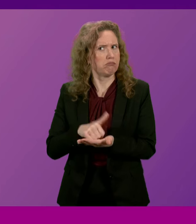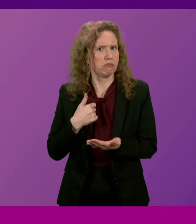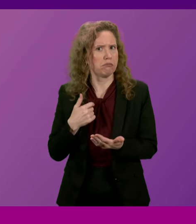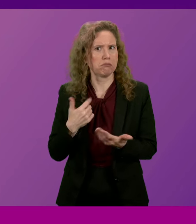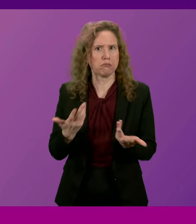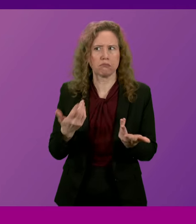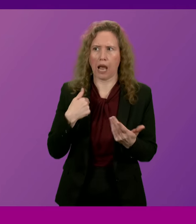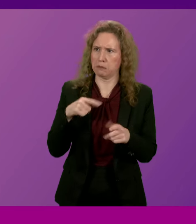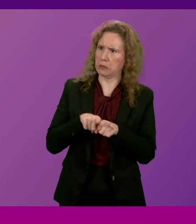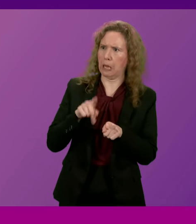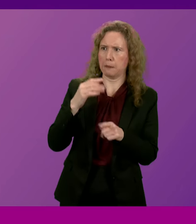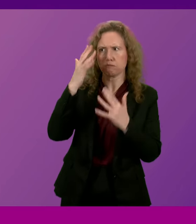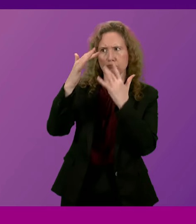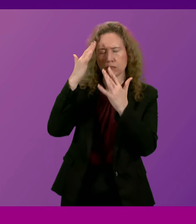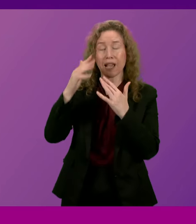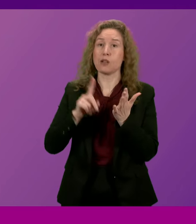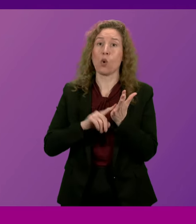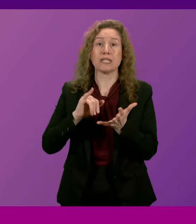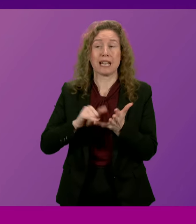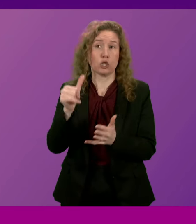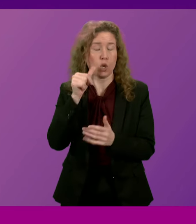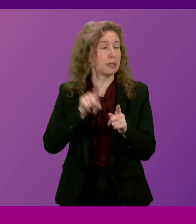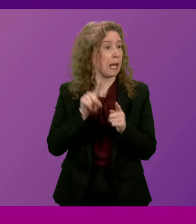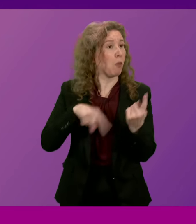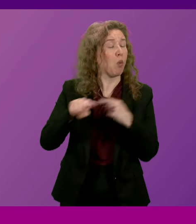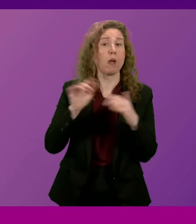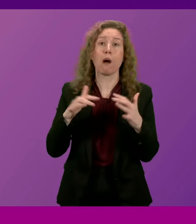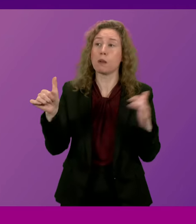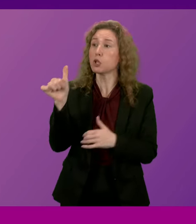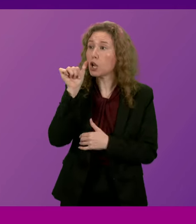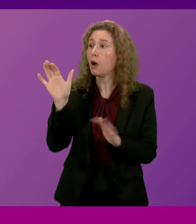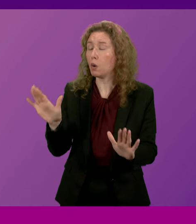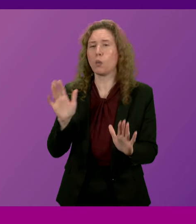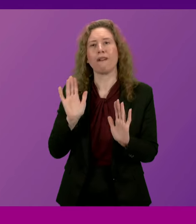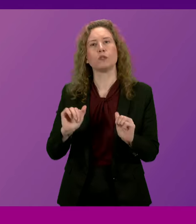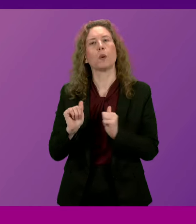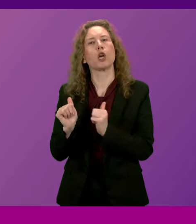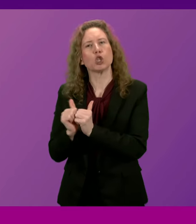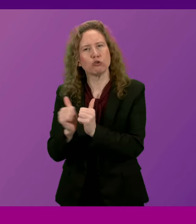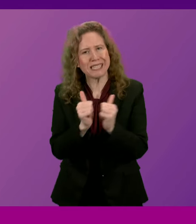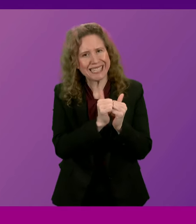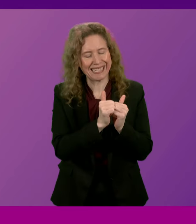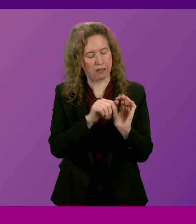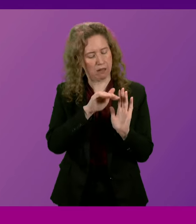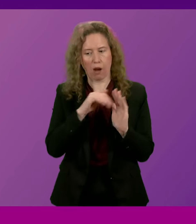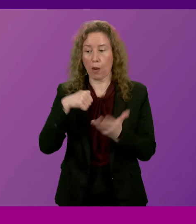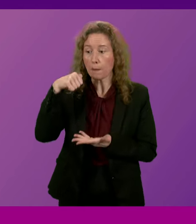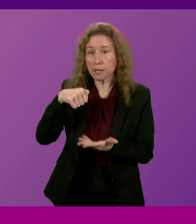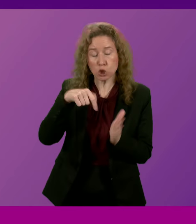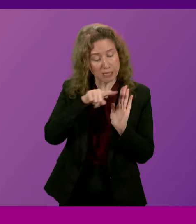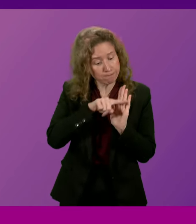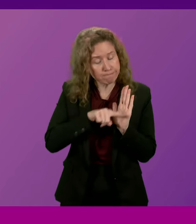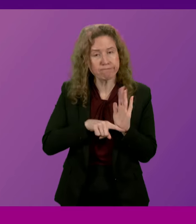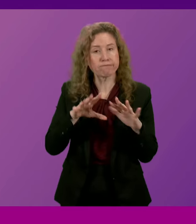that as Lorna Slater will realise, as will all members of Parliament realise, we have to agree on the terms of a budget so